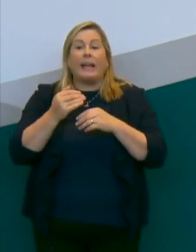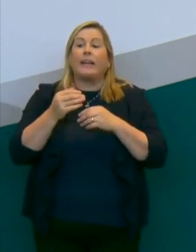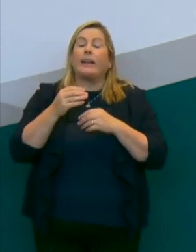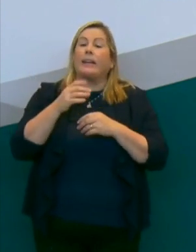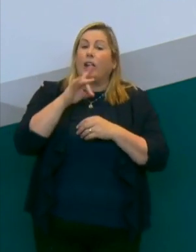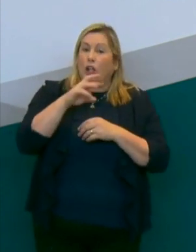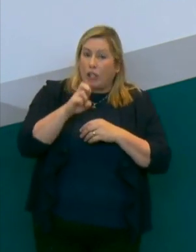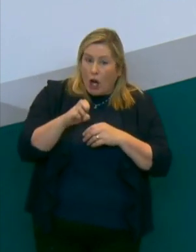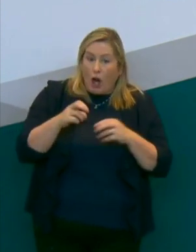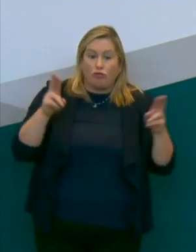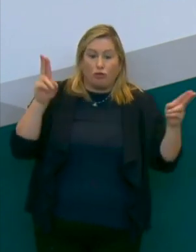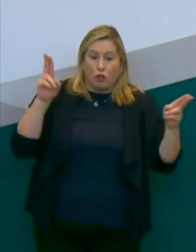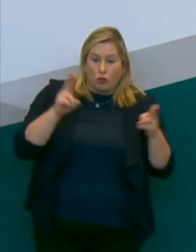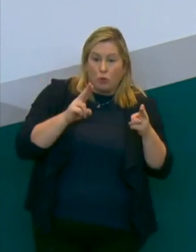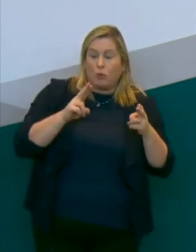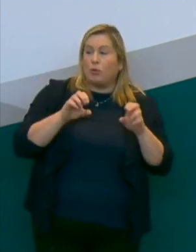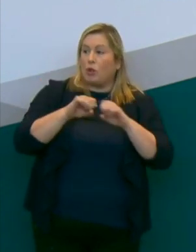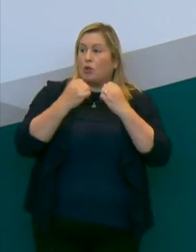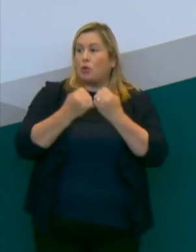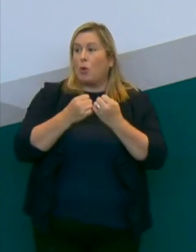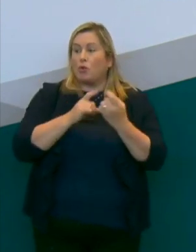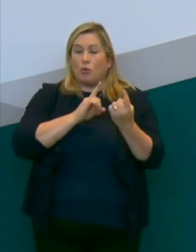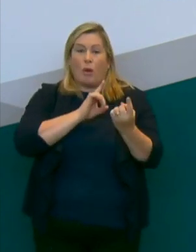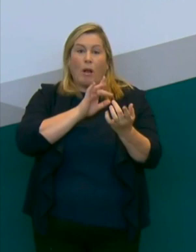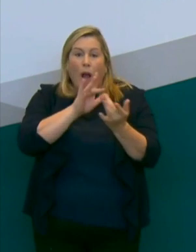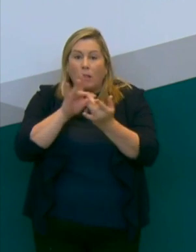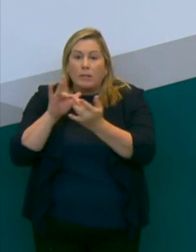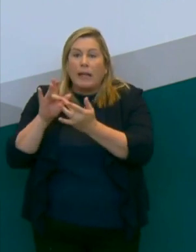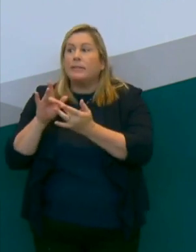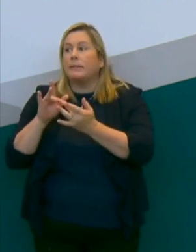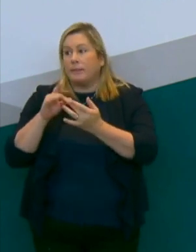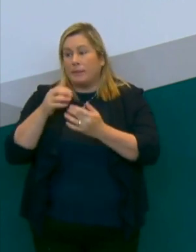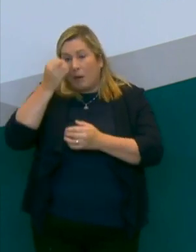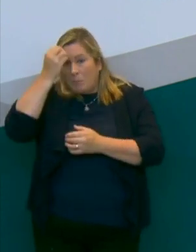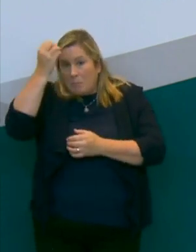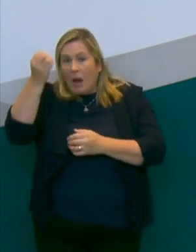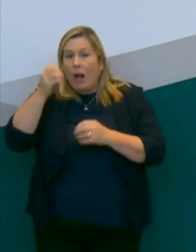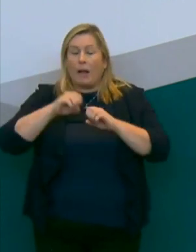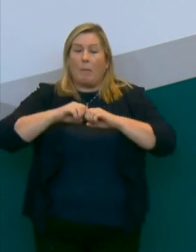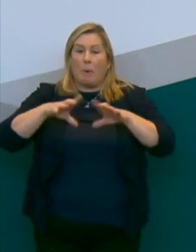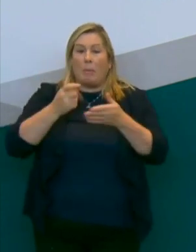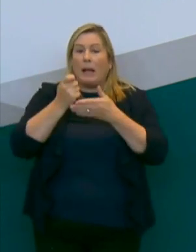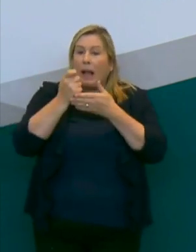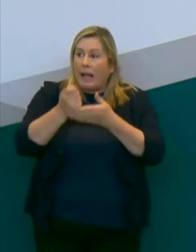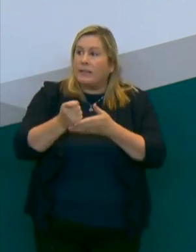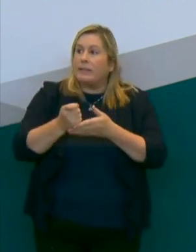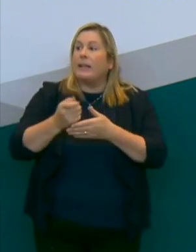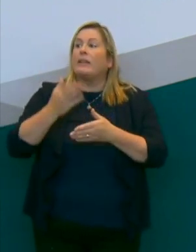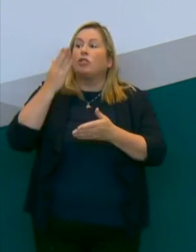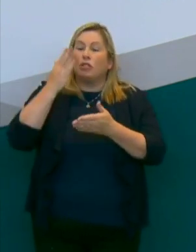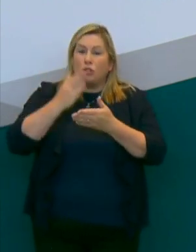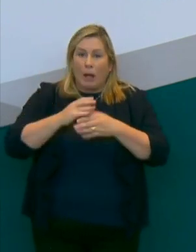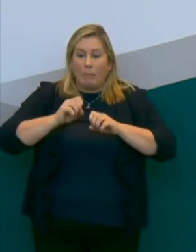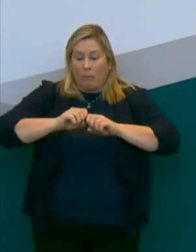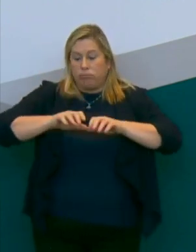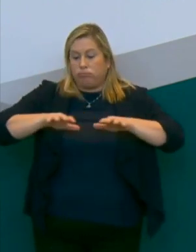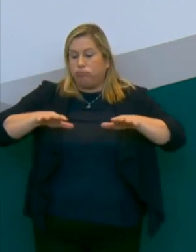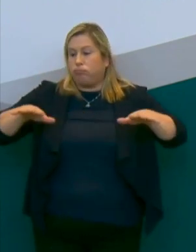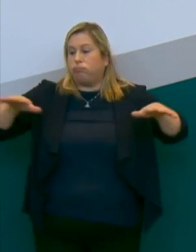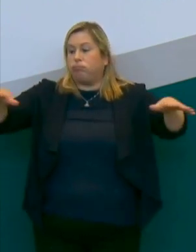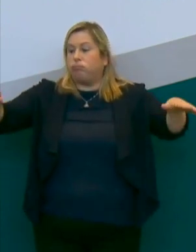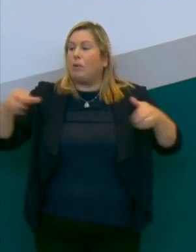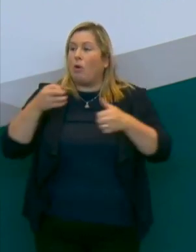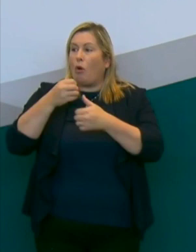cut down their level of social contact, they adhered to the public health guidance and they stopped it leaking out into widespread community transmission.